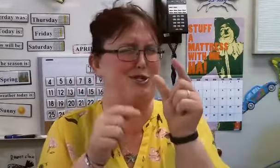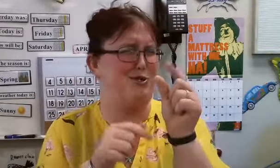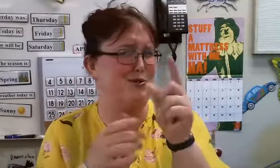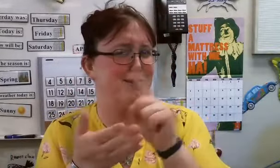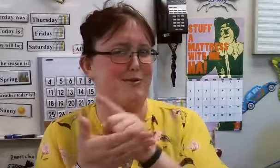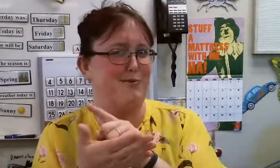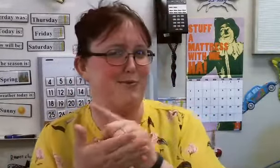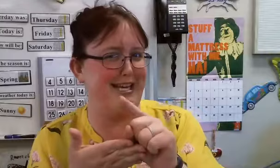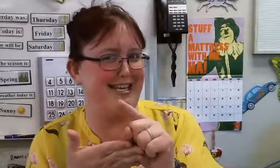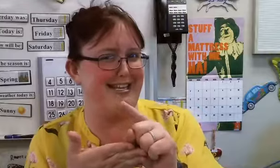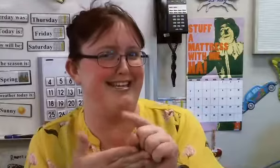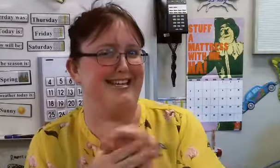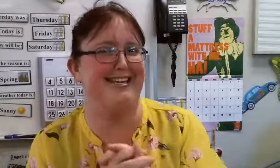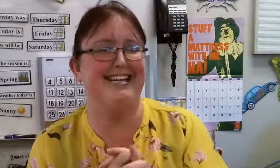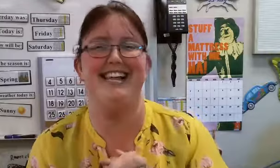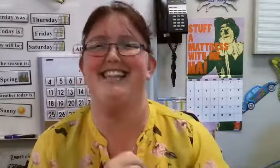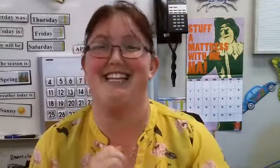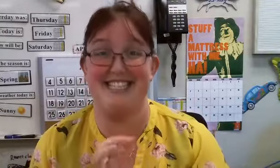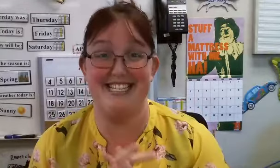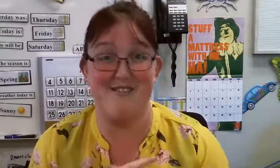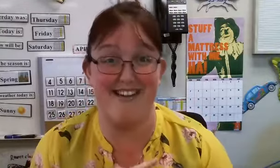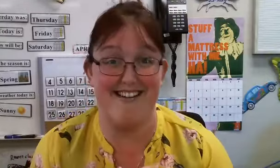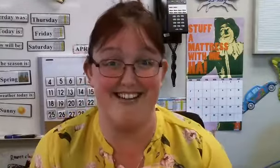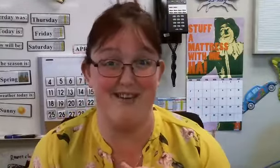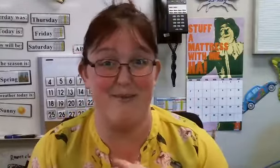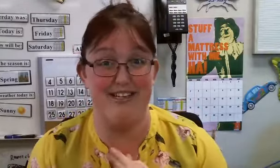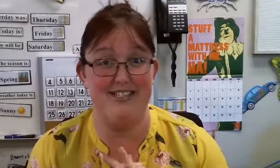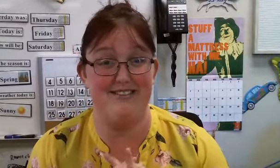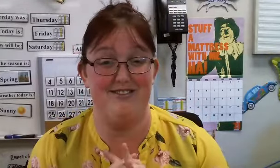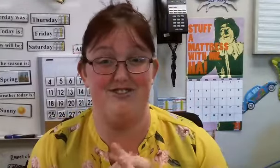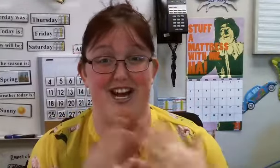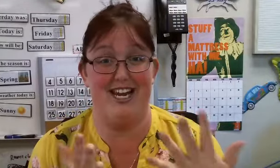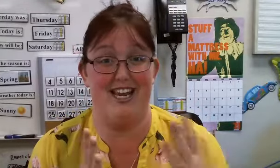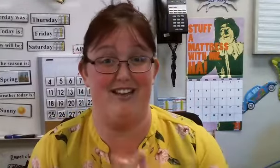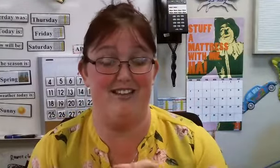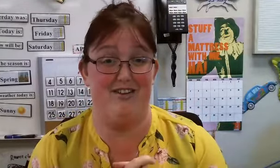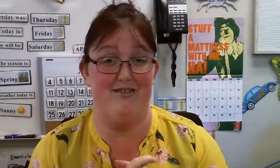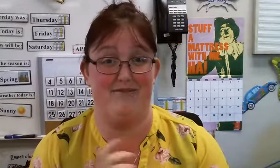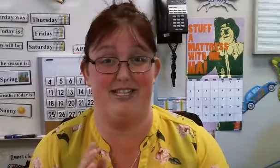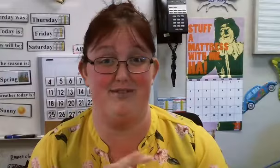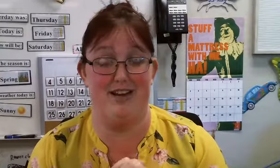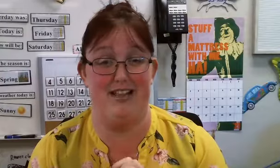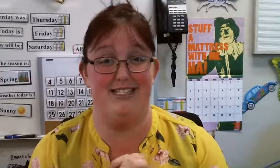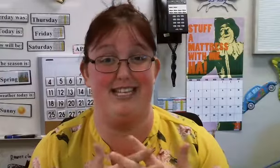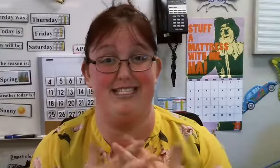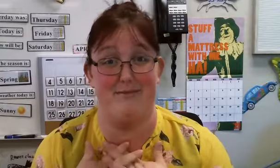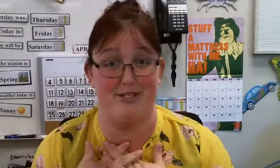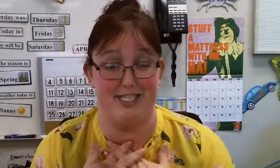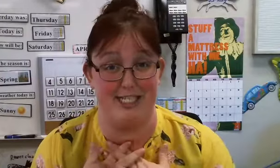a short week. Lots of things going on on campus. Just trying to get, you know, different things ready. Lots of things that Ms. Jessica